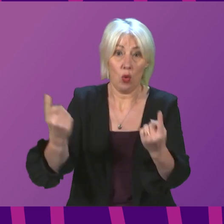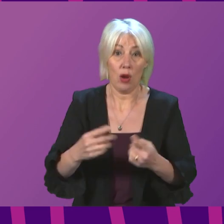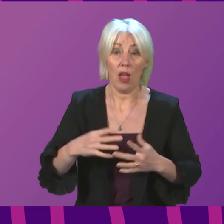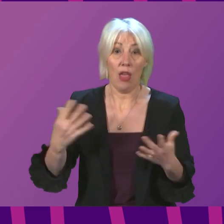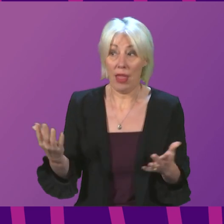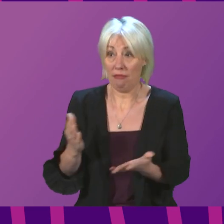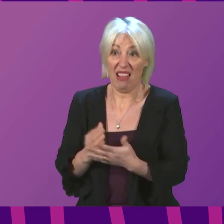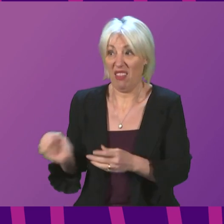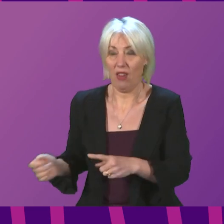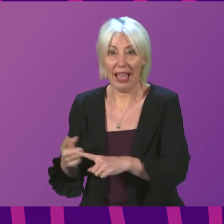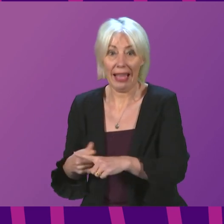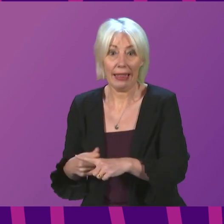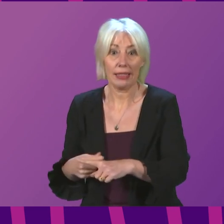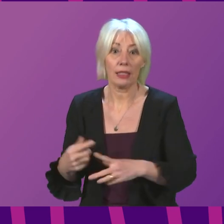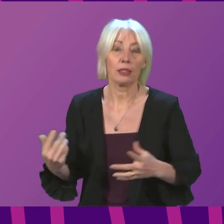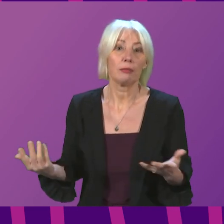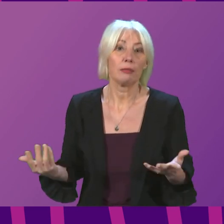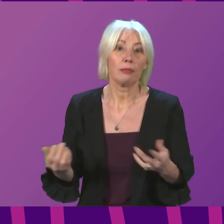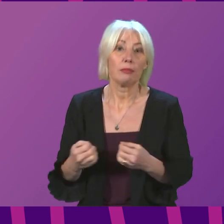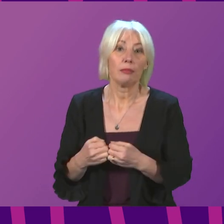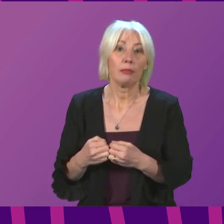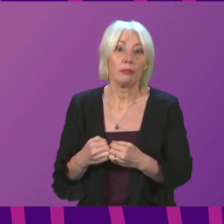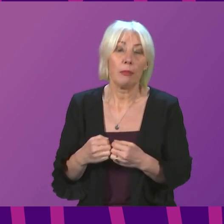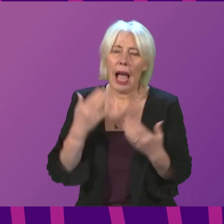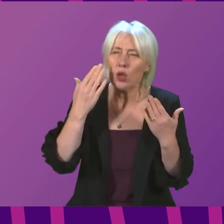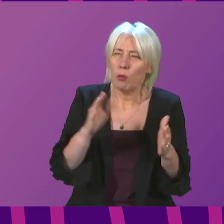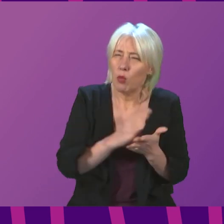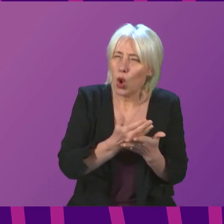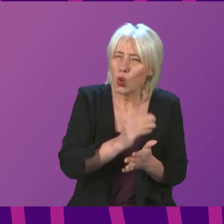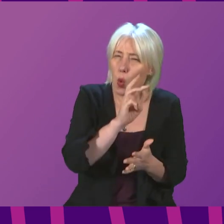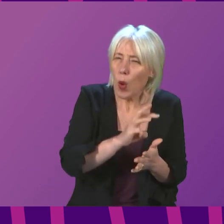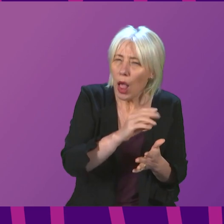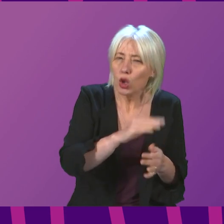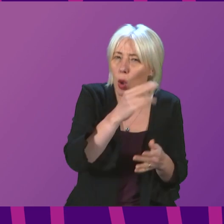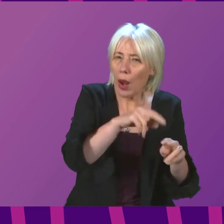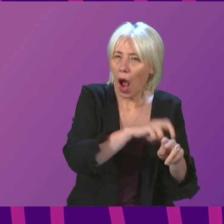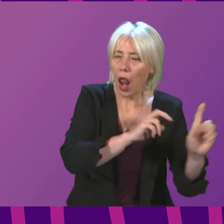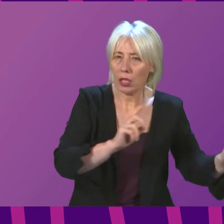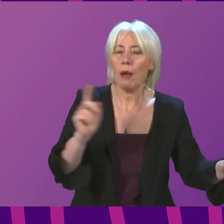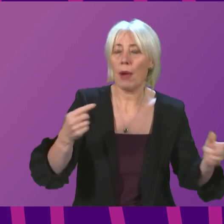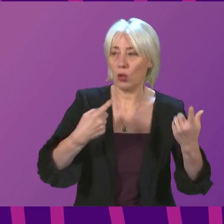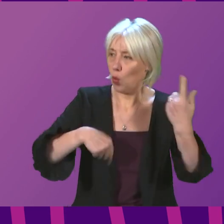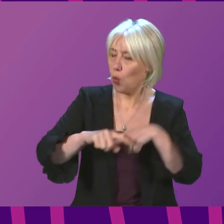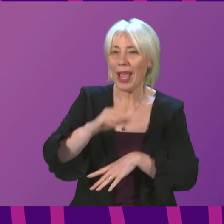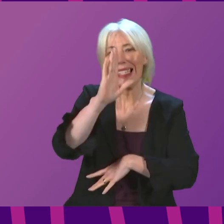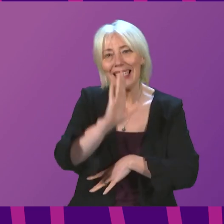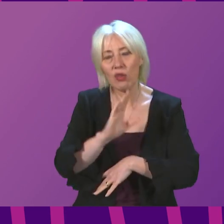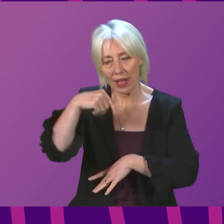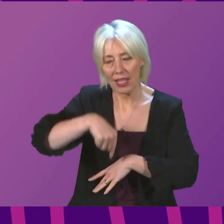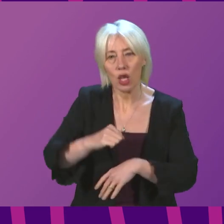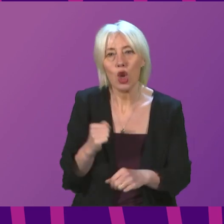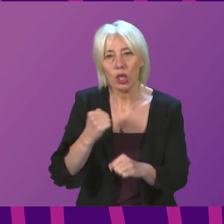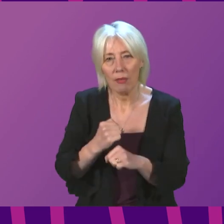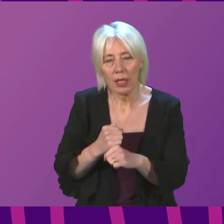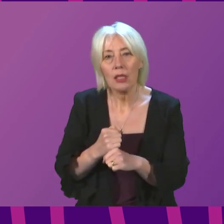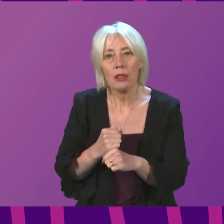certainly in England. I cannot think so much for Wales and Northern Ireland. That demonstrates the seriousness with which we are taking this.